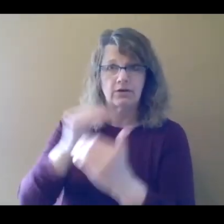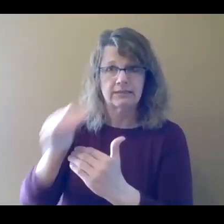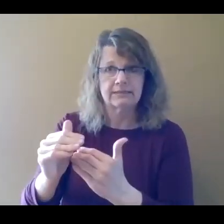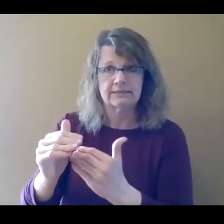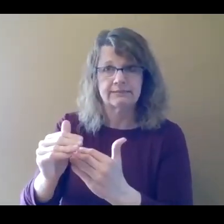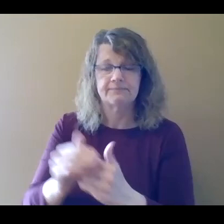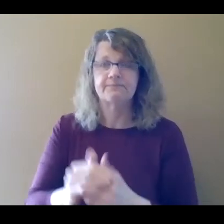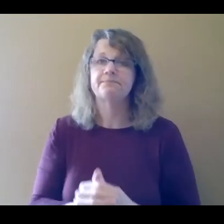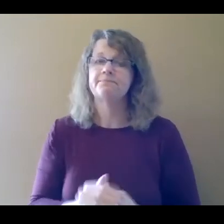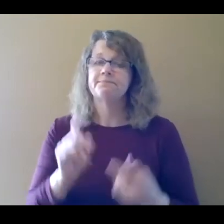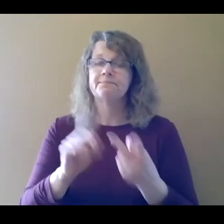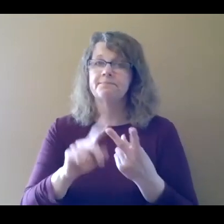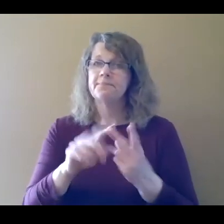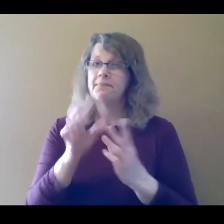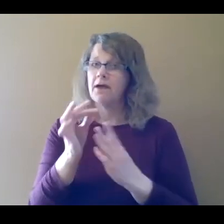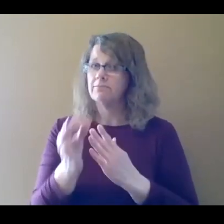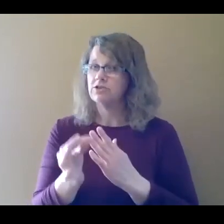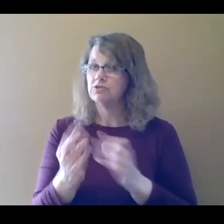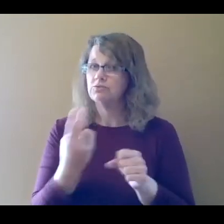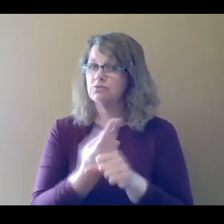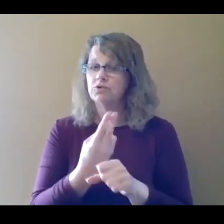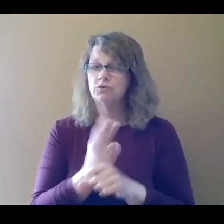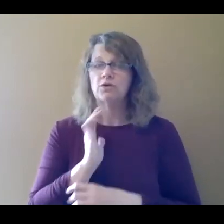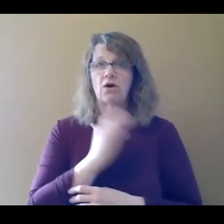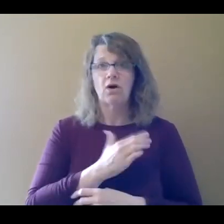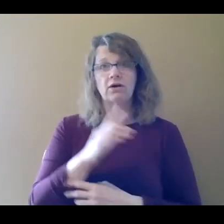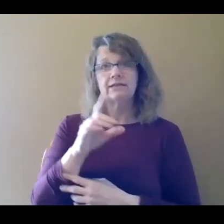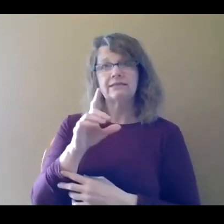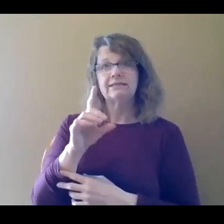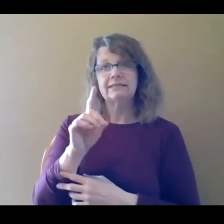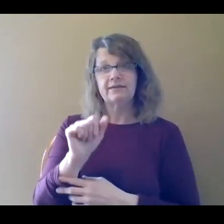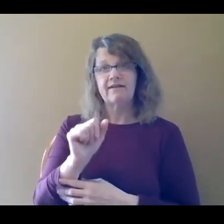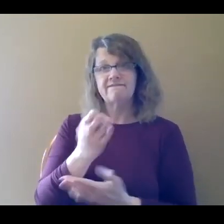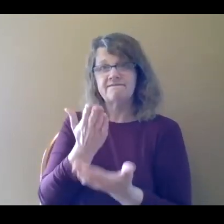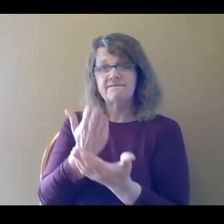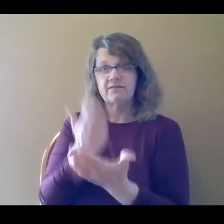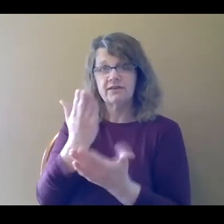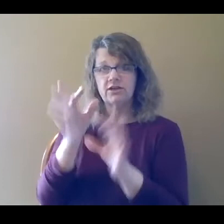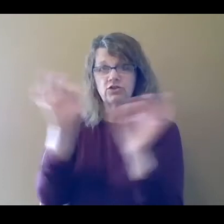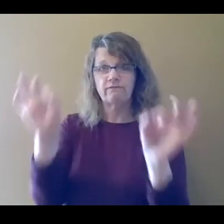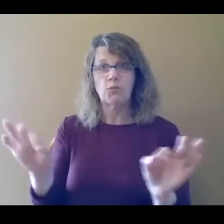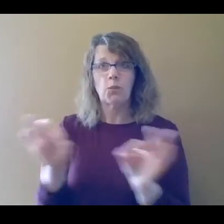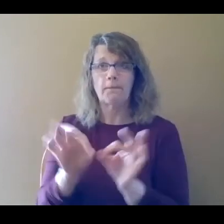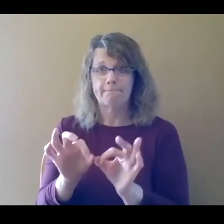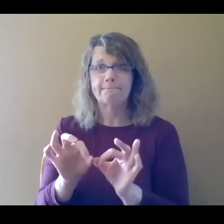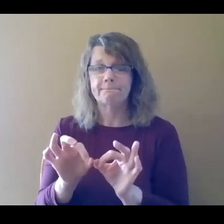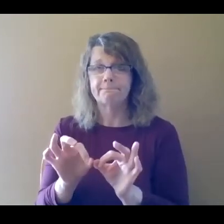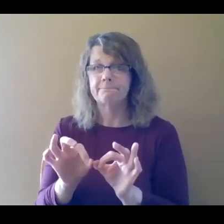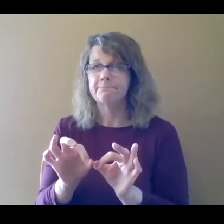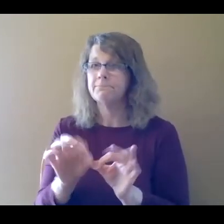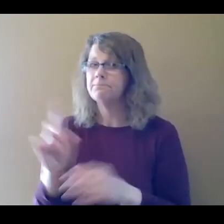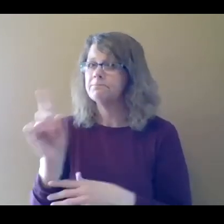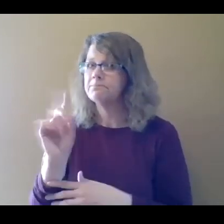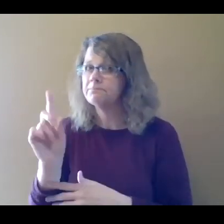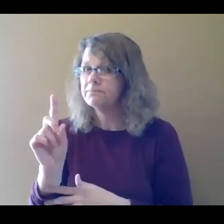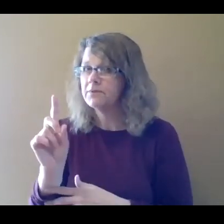The second option is to use our disability verification form. This form is located